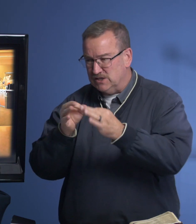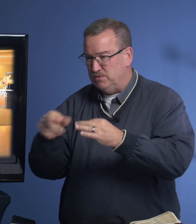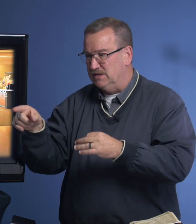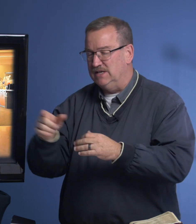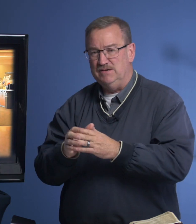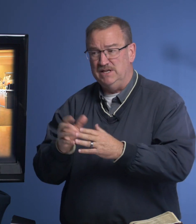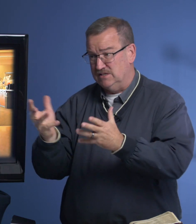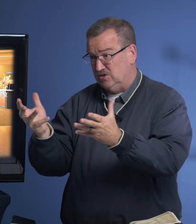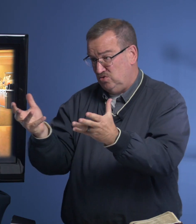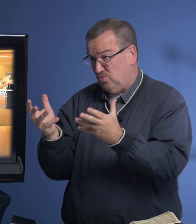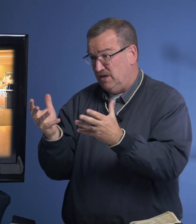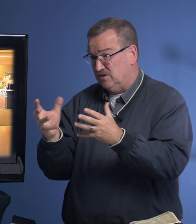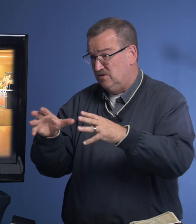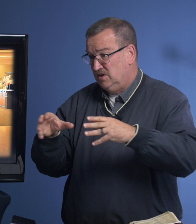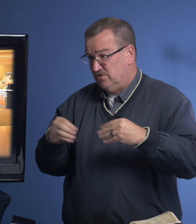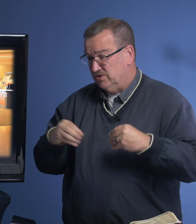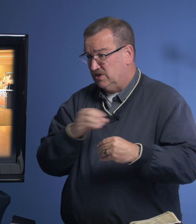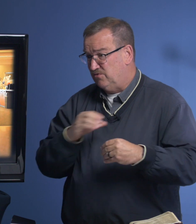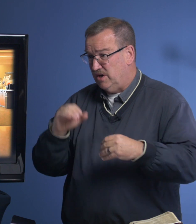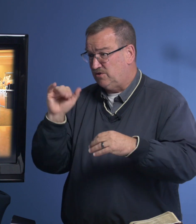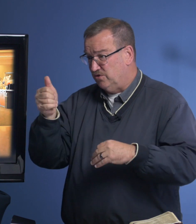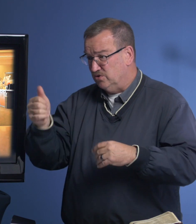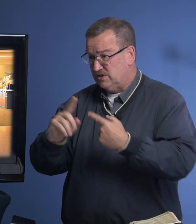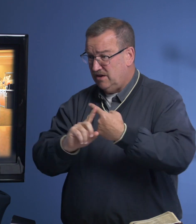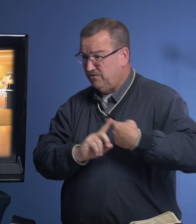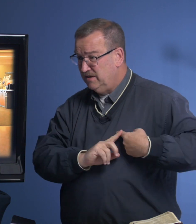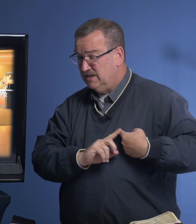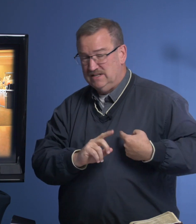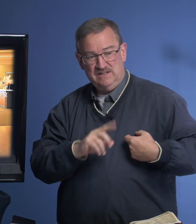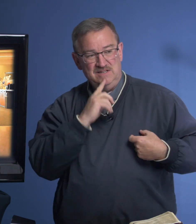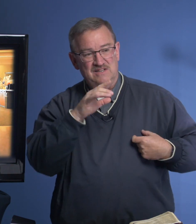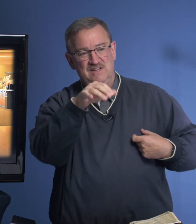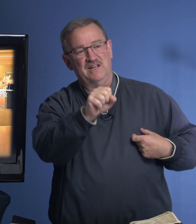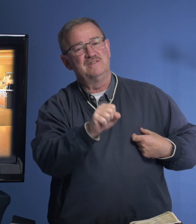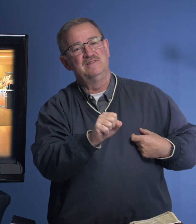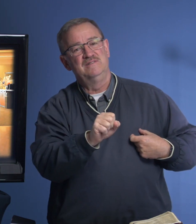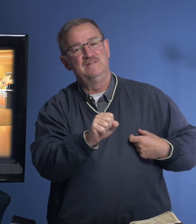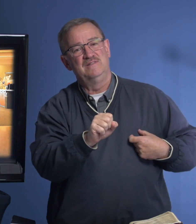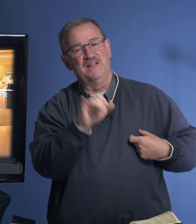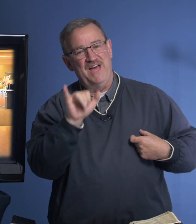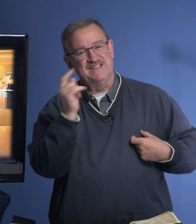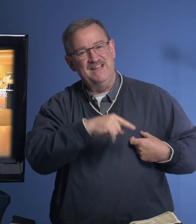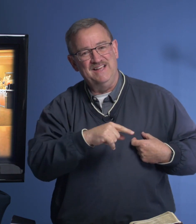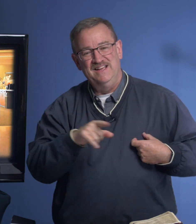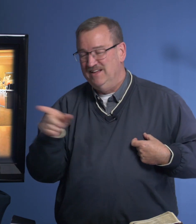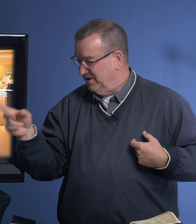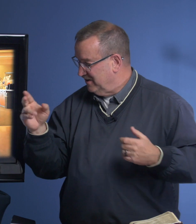I explained to him, and I said, do you want to receive Christ for yourself? And he said, yes. And that day, there